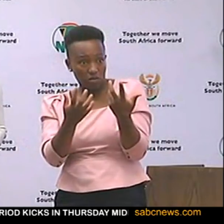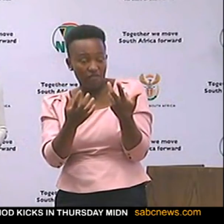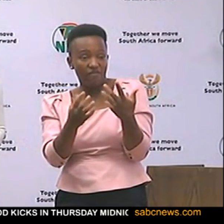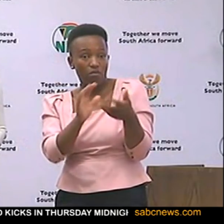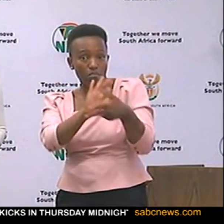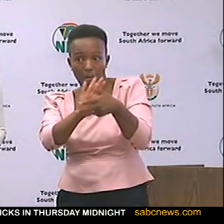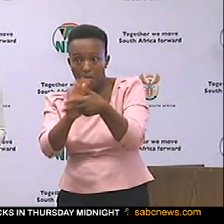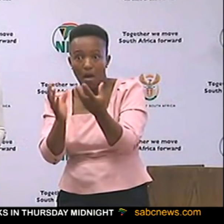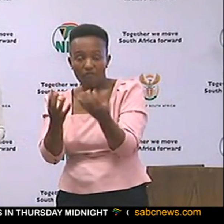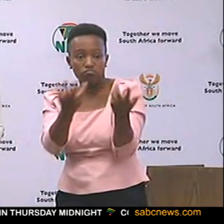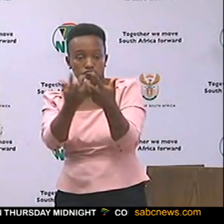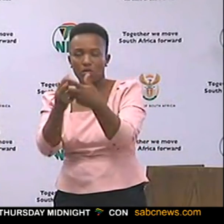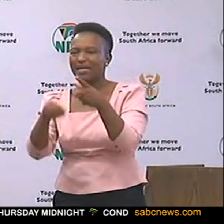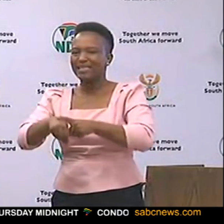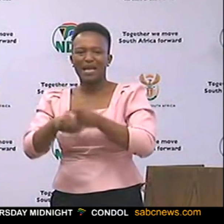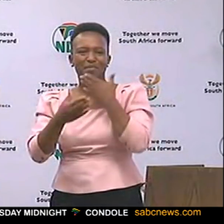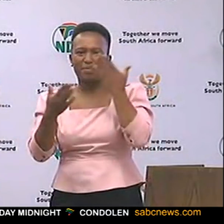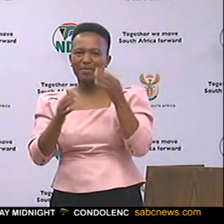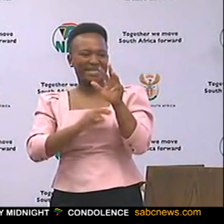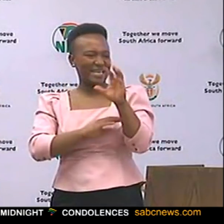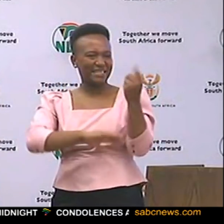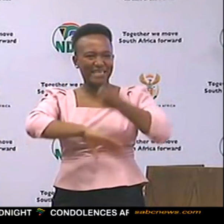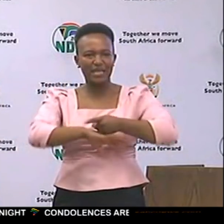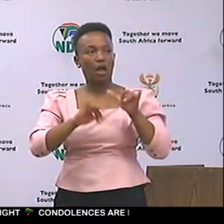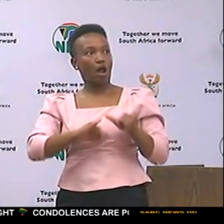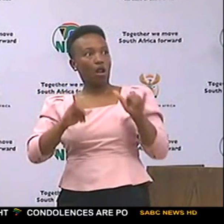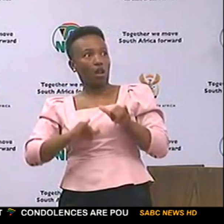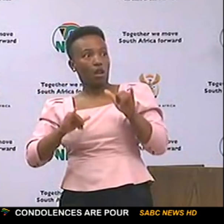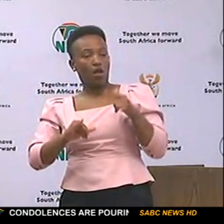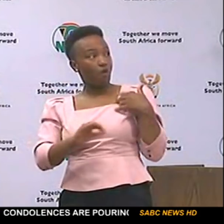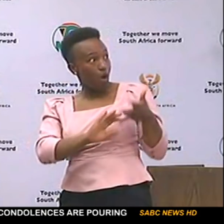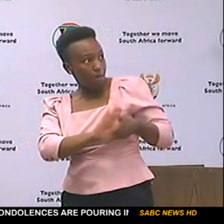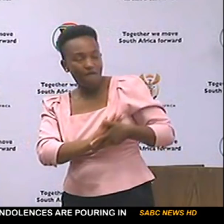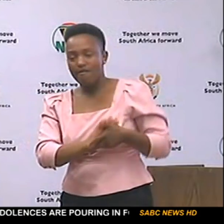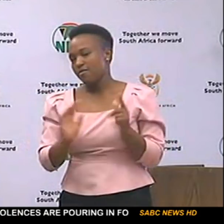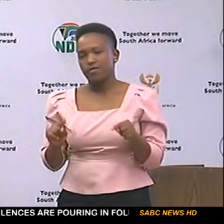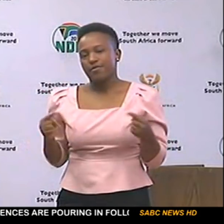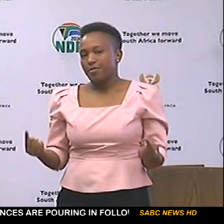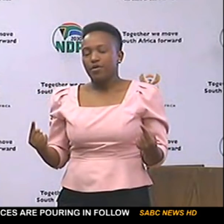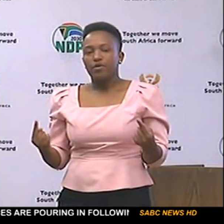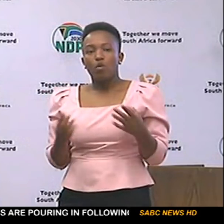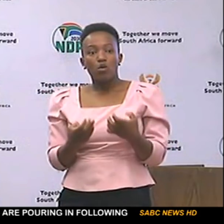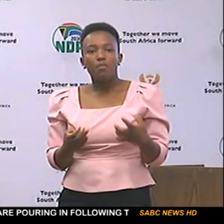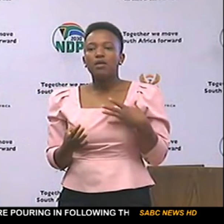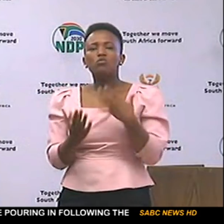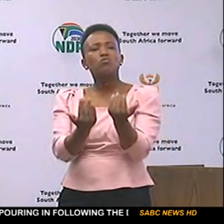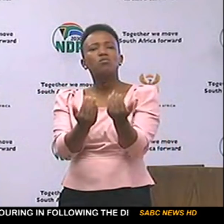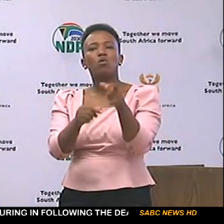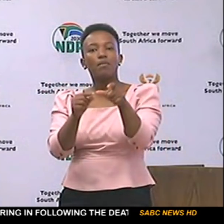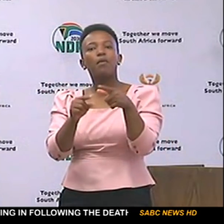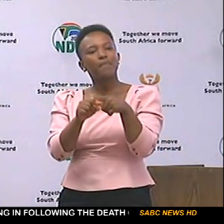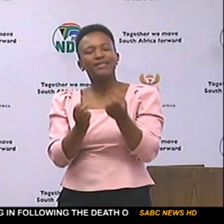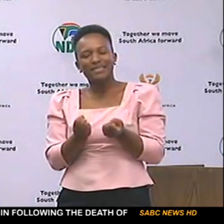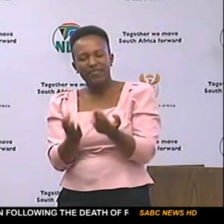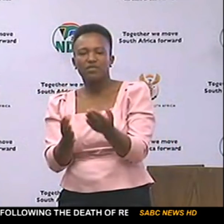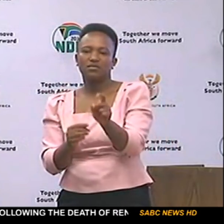Because we would not have a time whereby we're going to take 90 days to approve the equipment, whilst you are saying people must gather